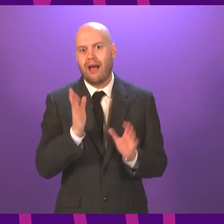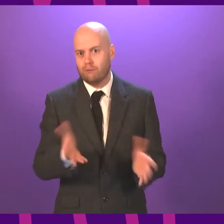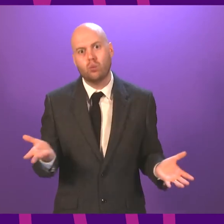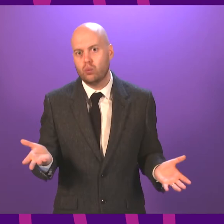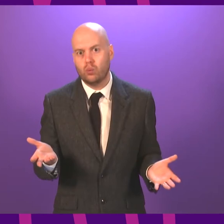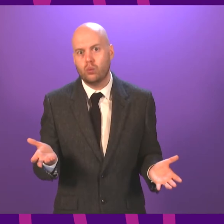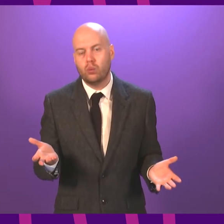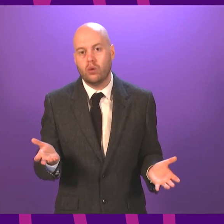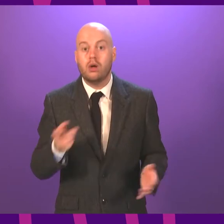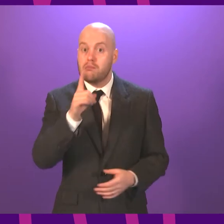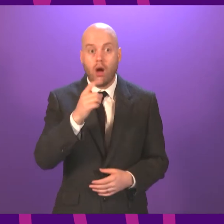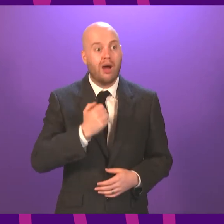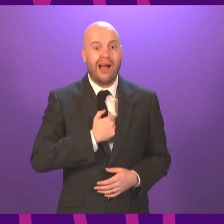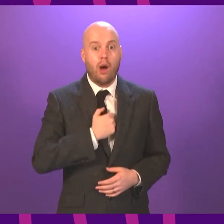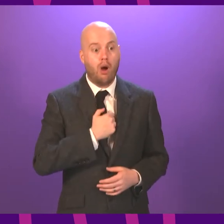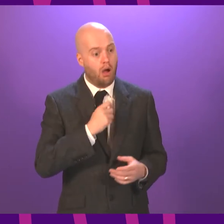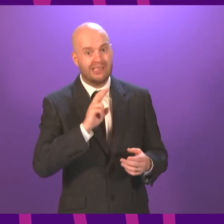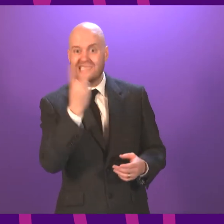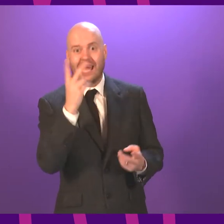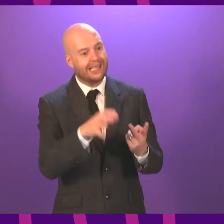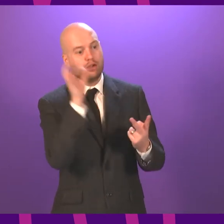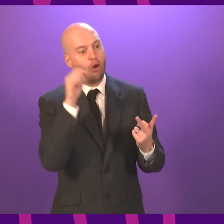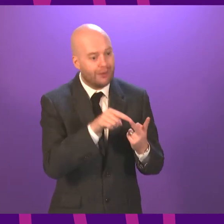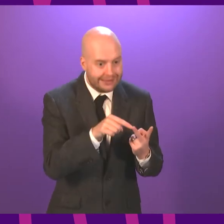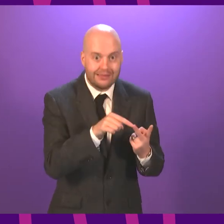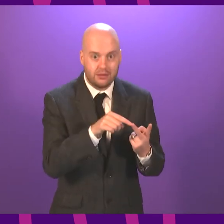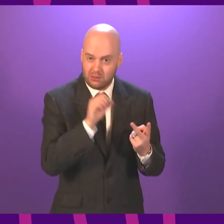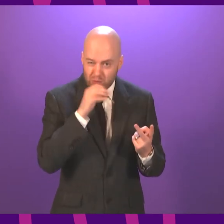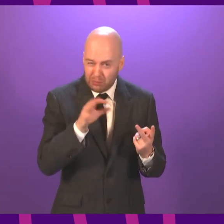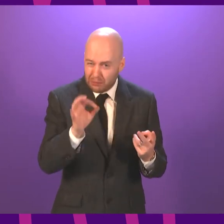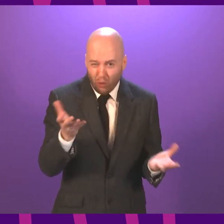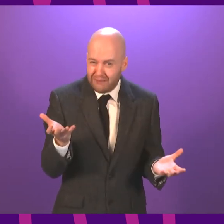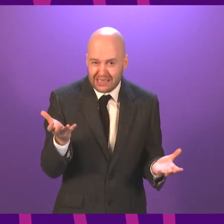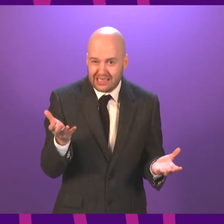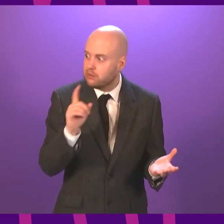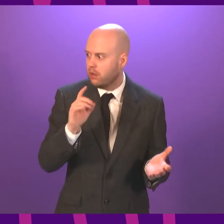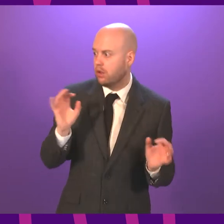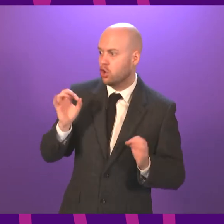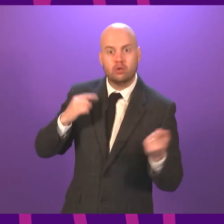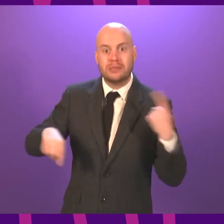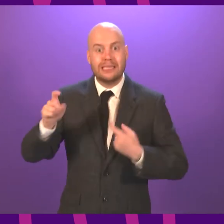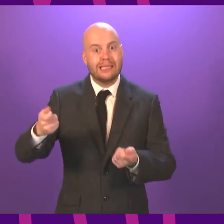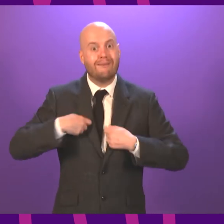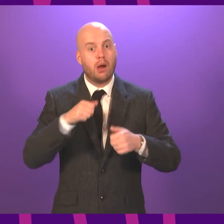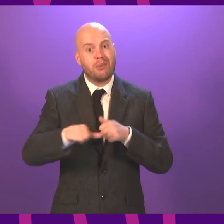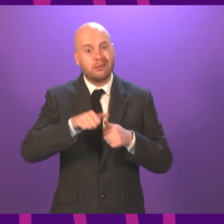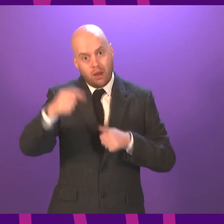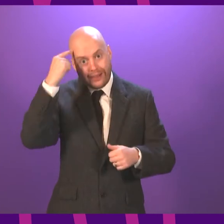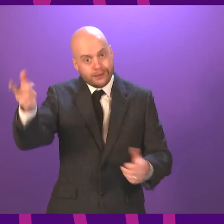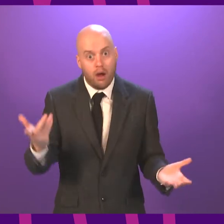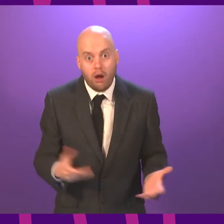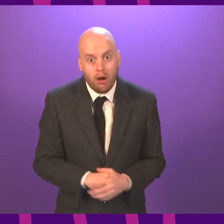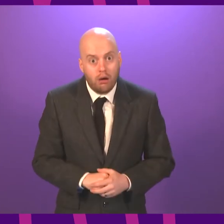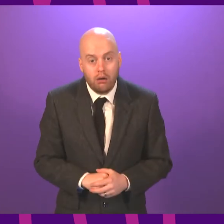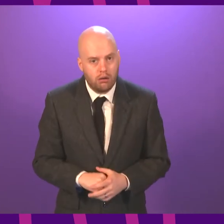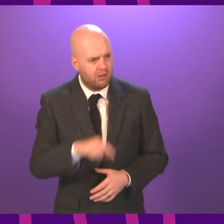no alternative is going to be perfect, but nobody has suggested a better one than this. And all of the things that Douglas